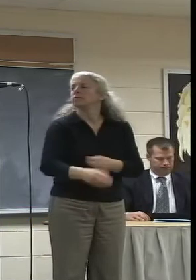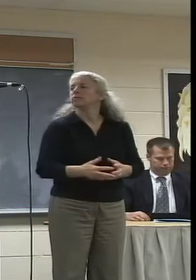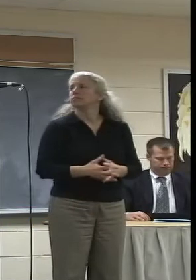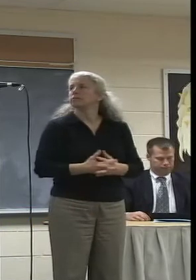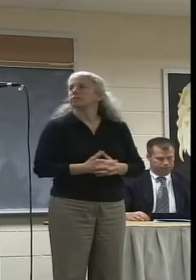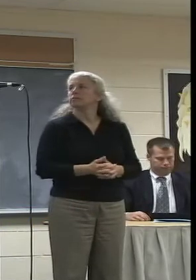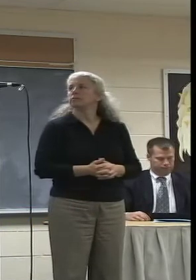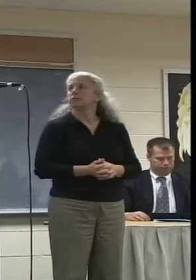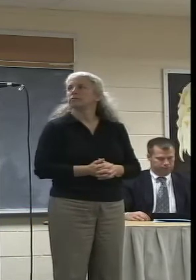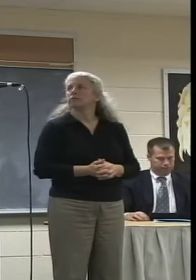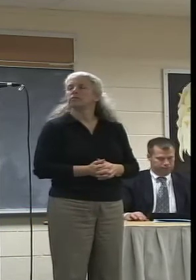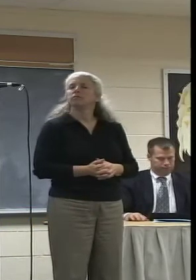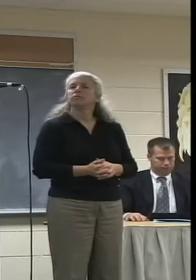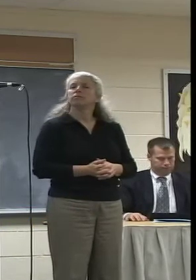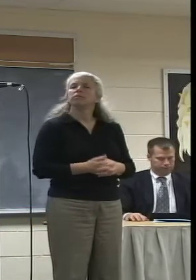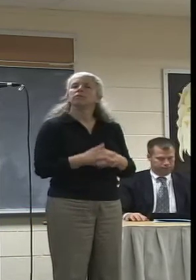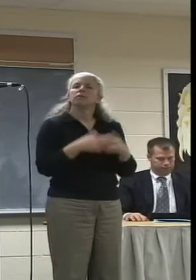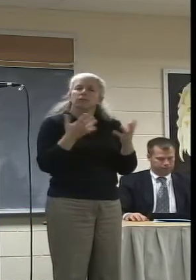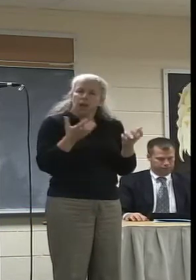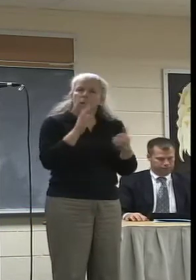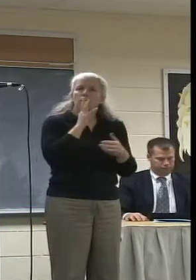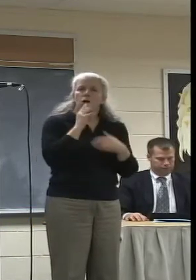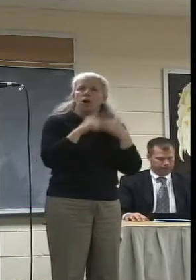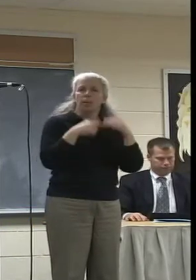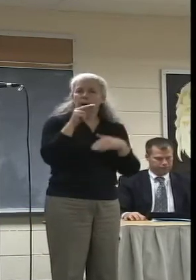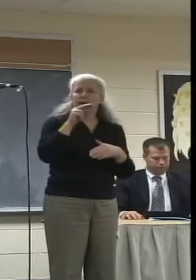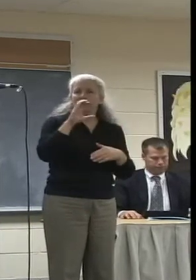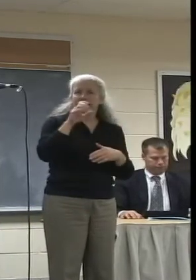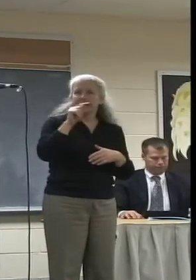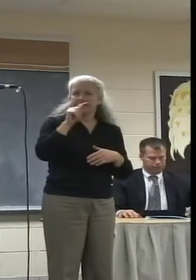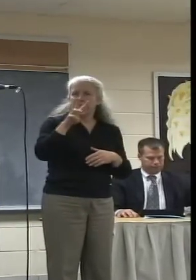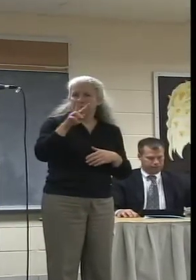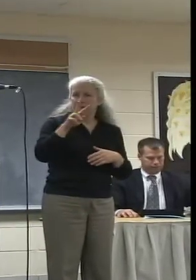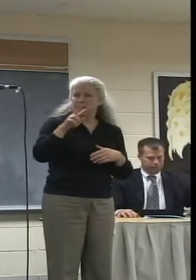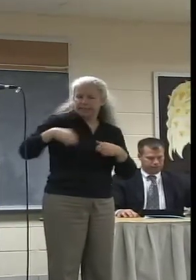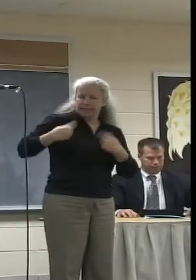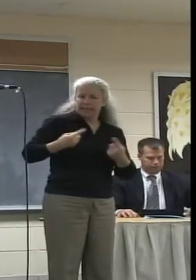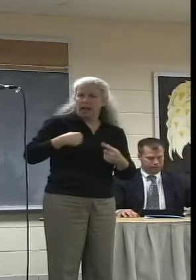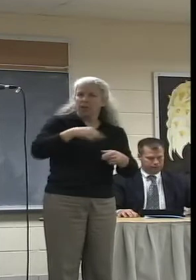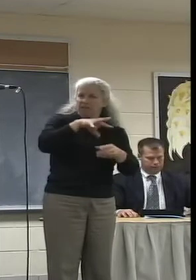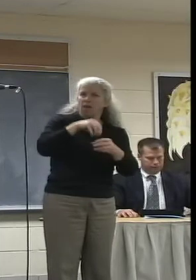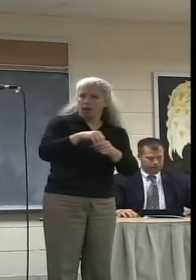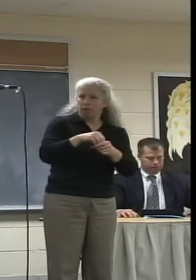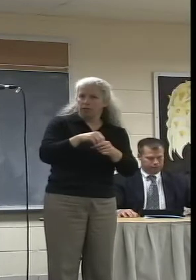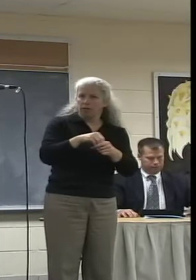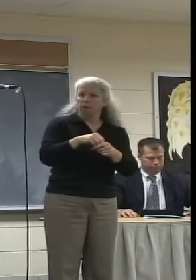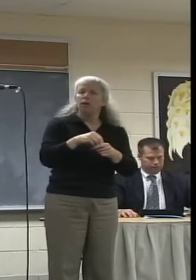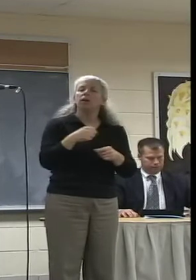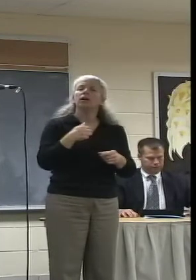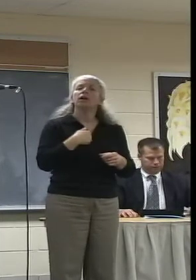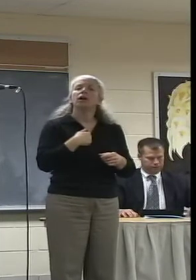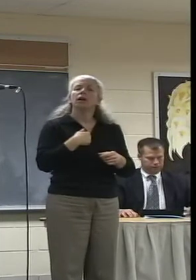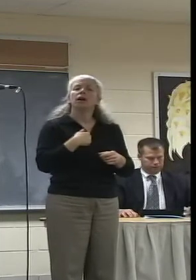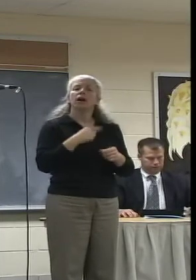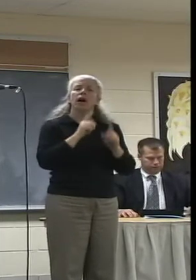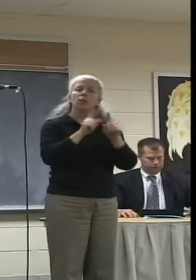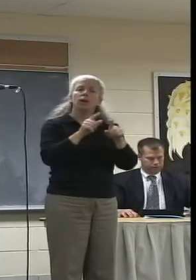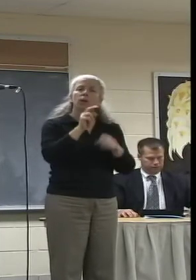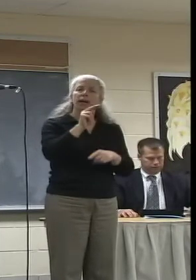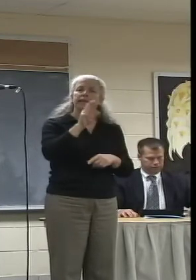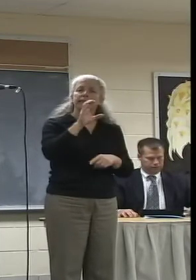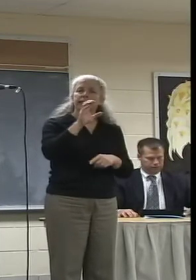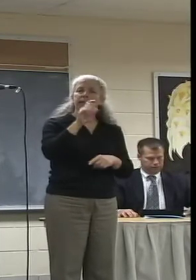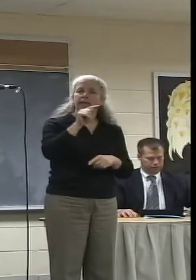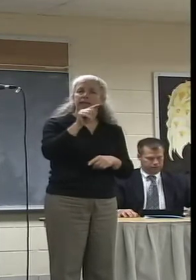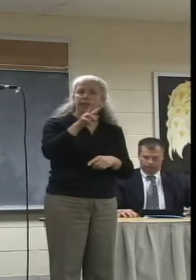I want to talk about NCTV and how I got involved in it. I went to NCTV for a few reasons.